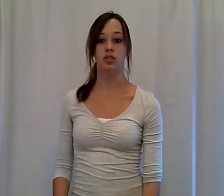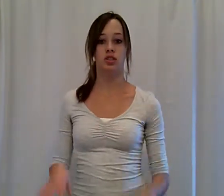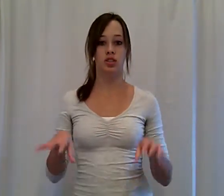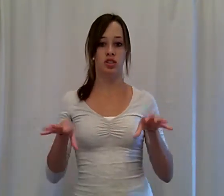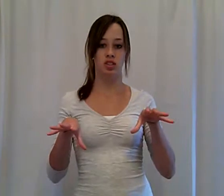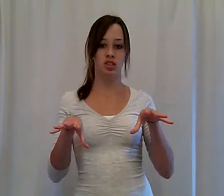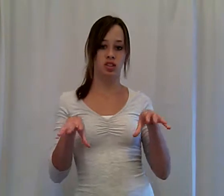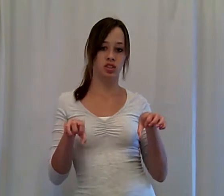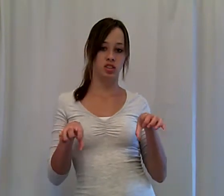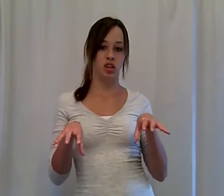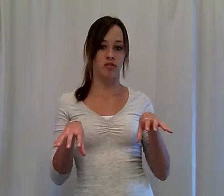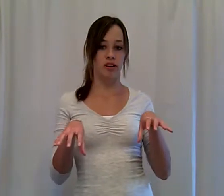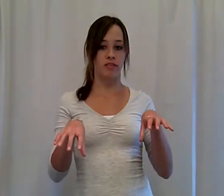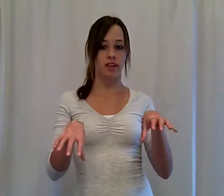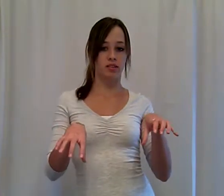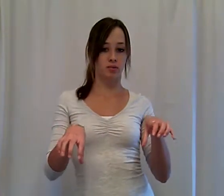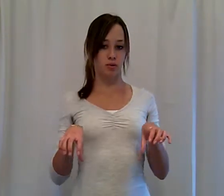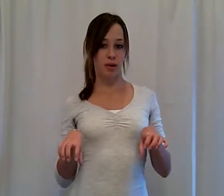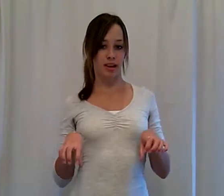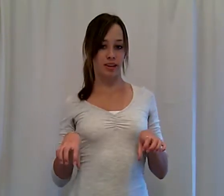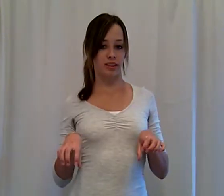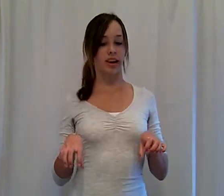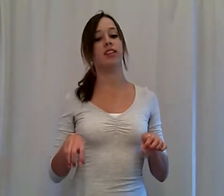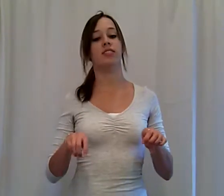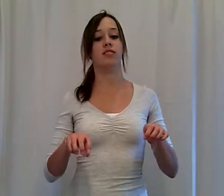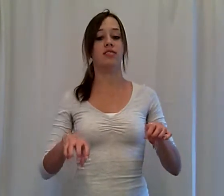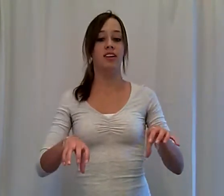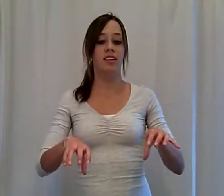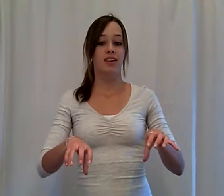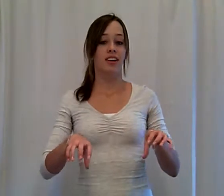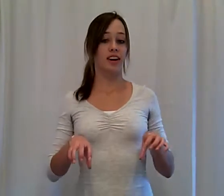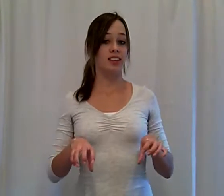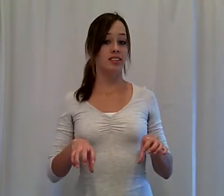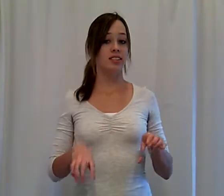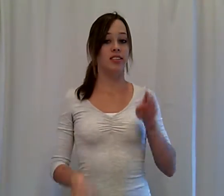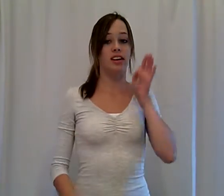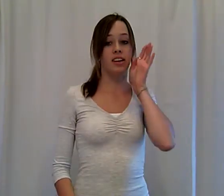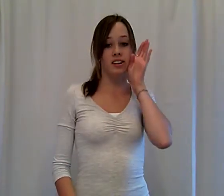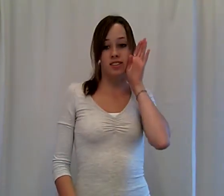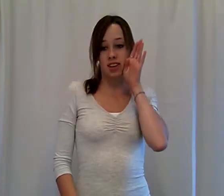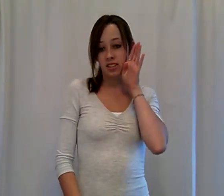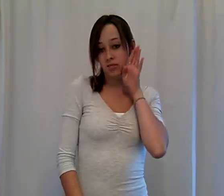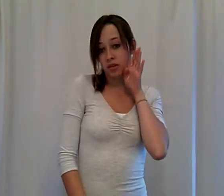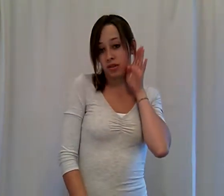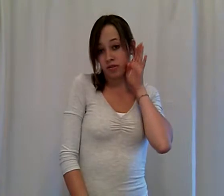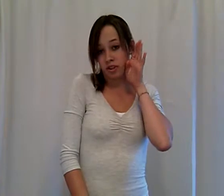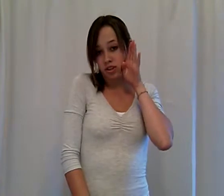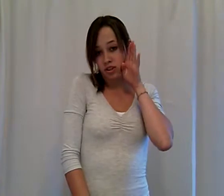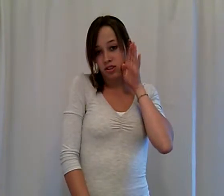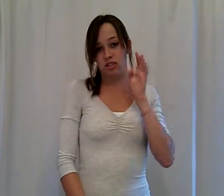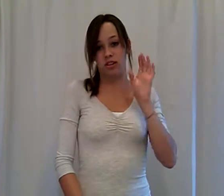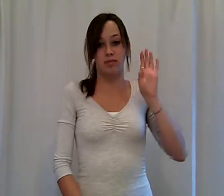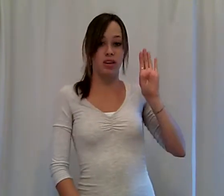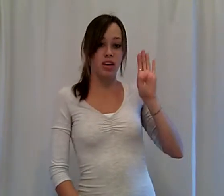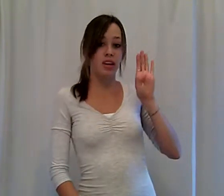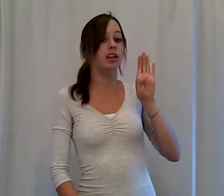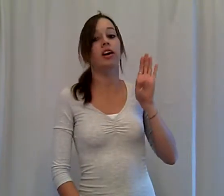cloth by pants. pull back like that. So it's ice and then that's fear. It's a B hand